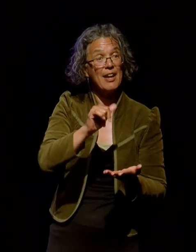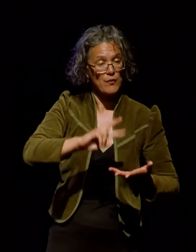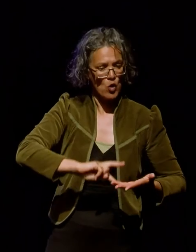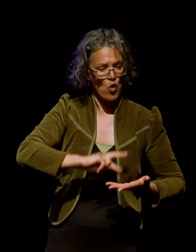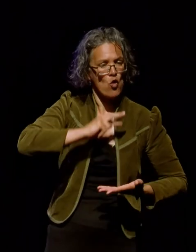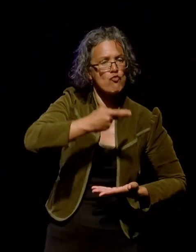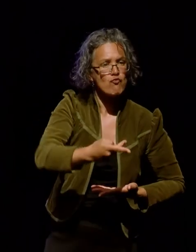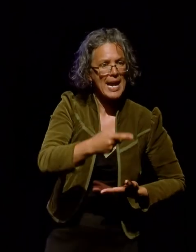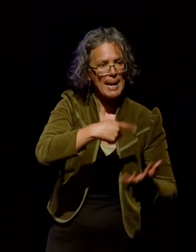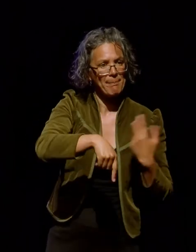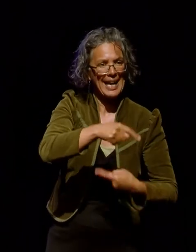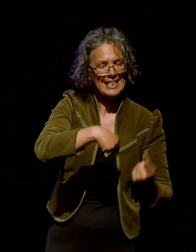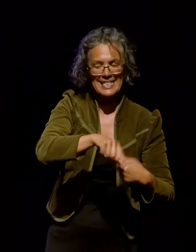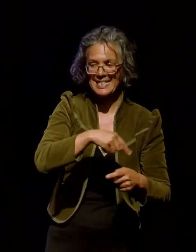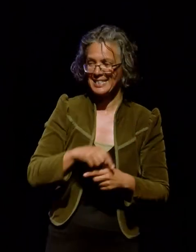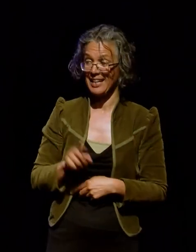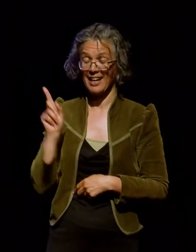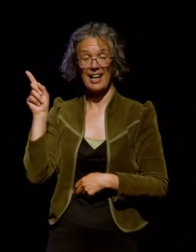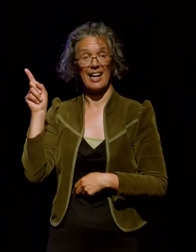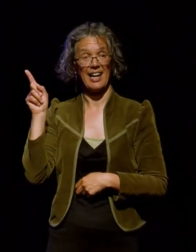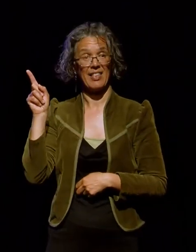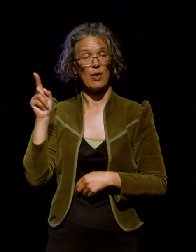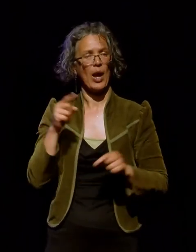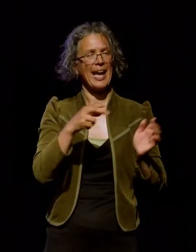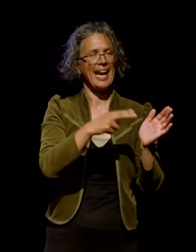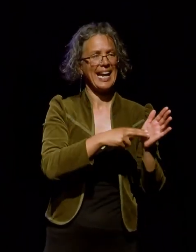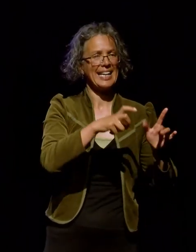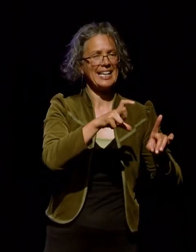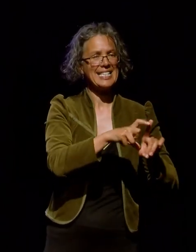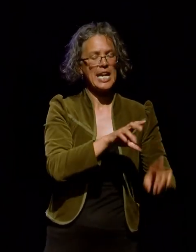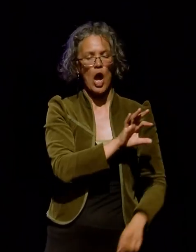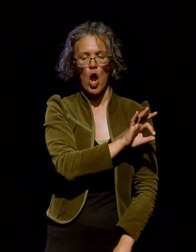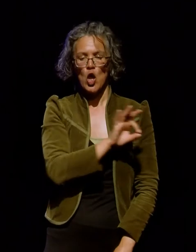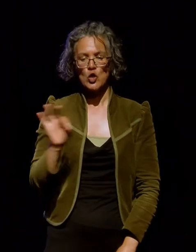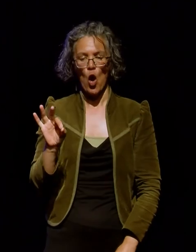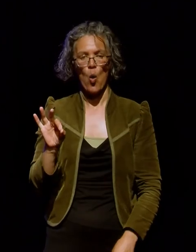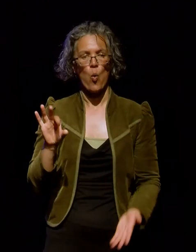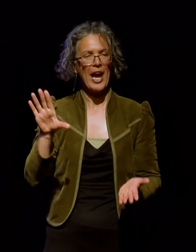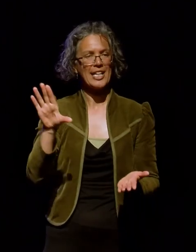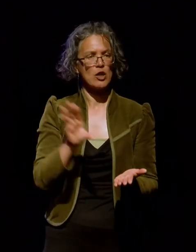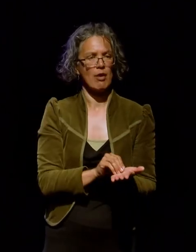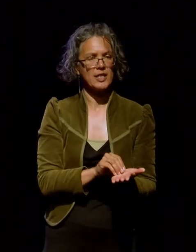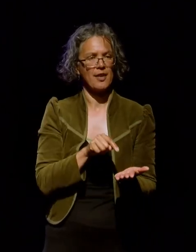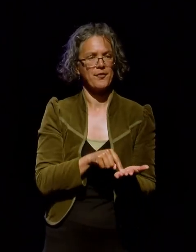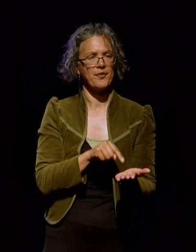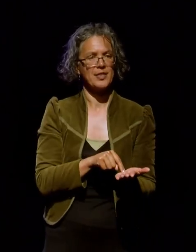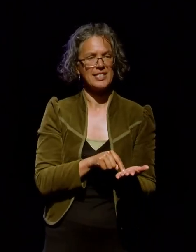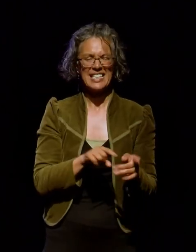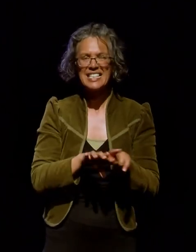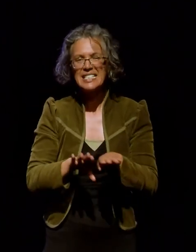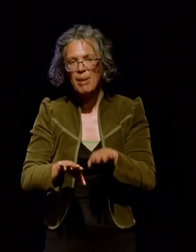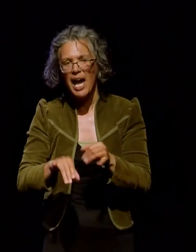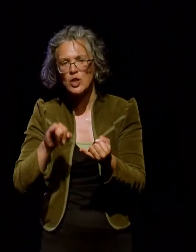And lastly, this is the no derivative elements or ND. Just like the share alike element, it's all about remixing.